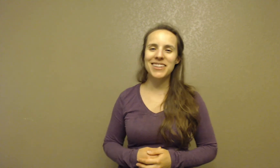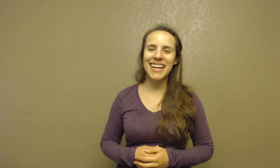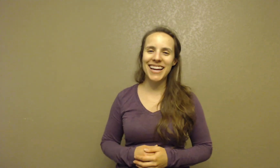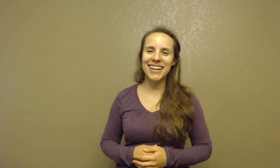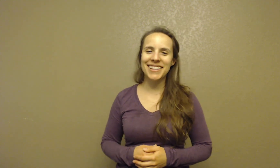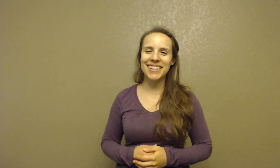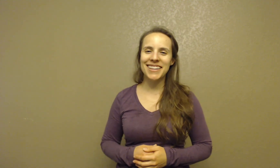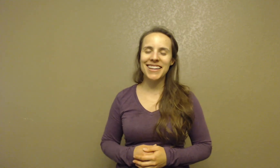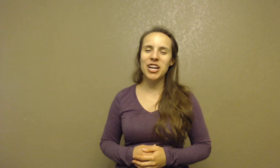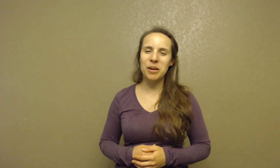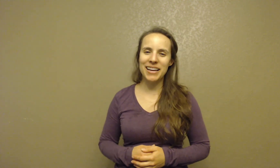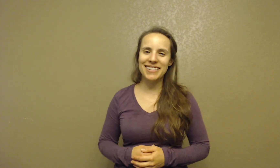take care and God bless.